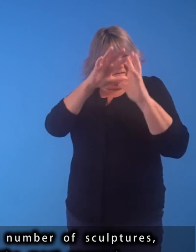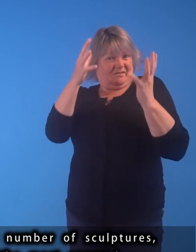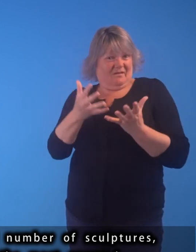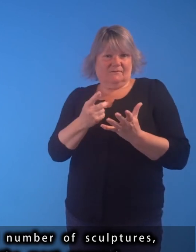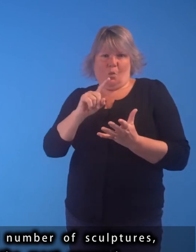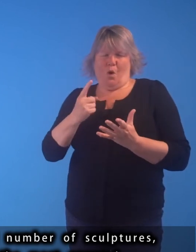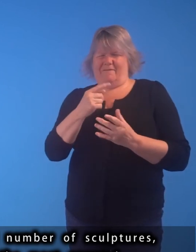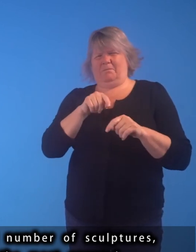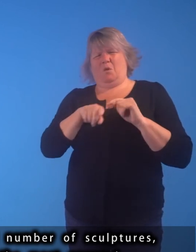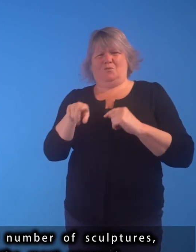one of the most unusual.